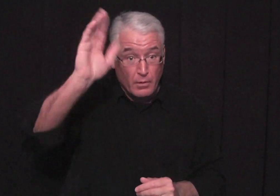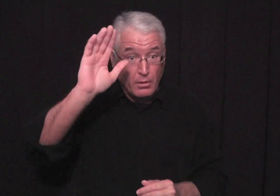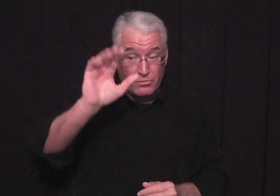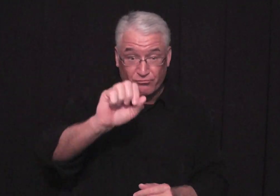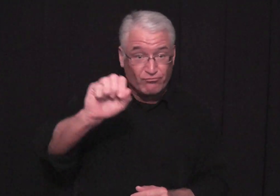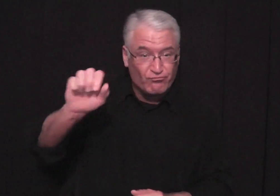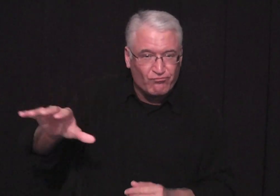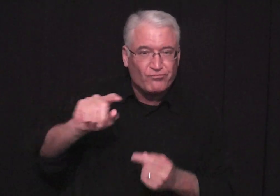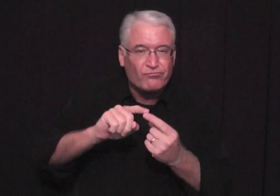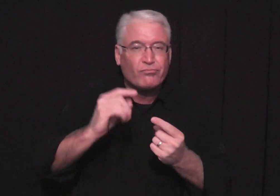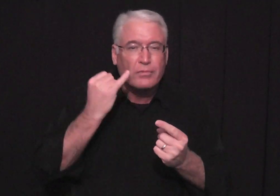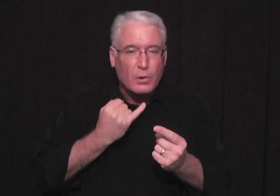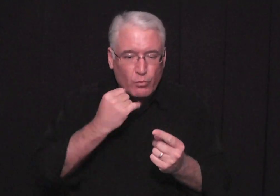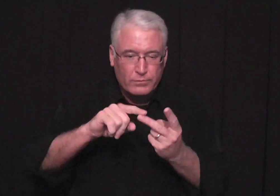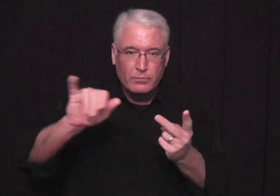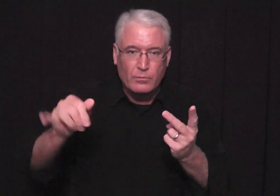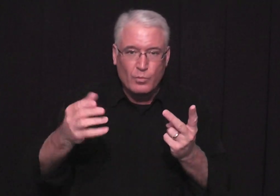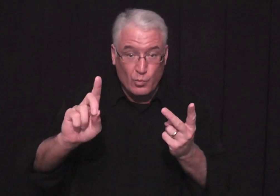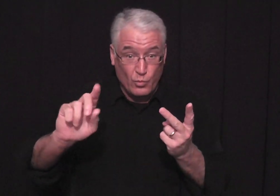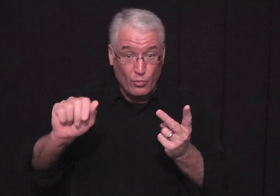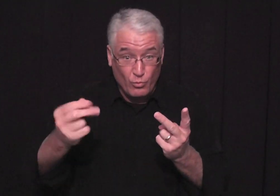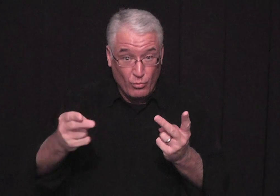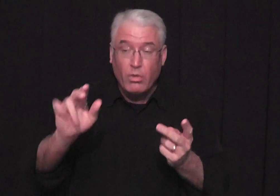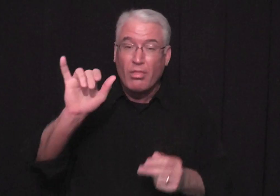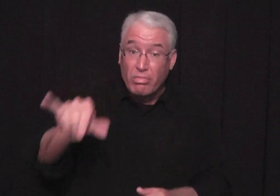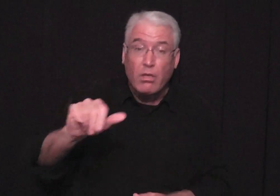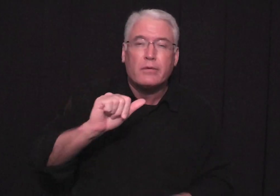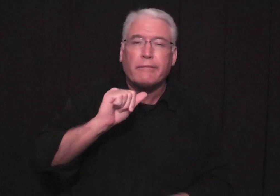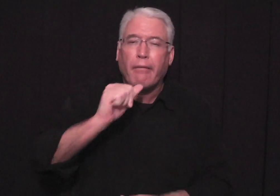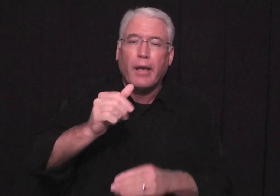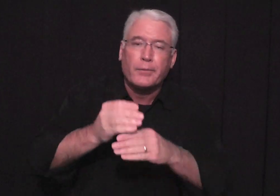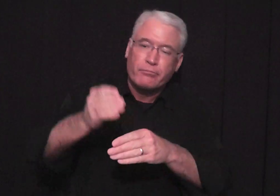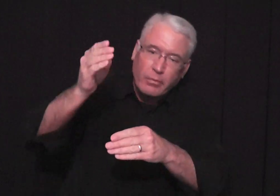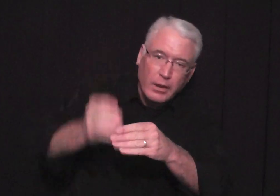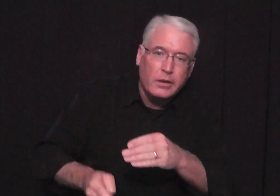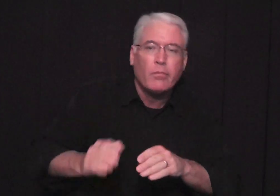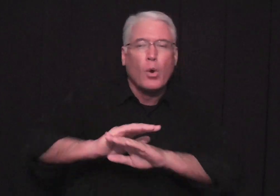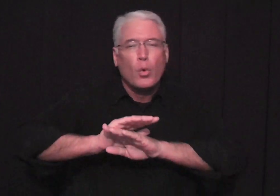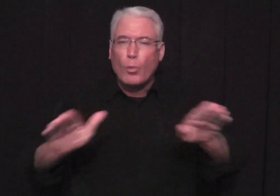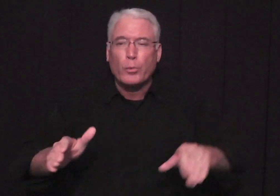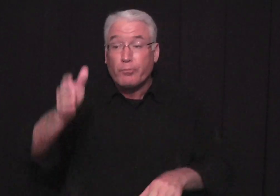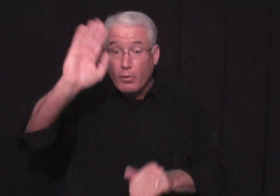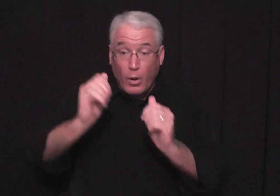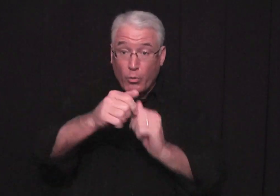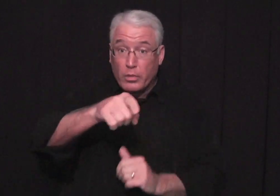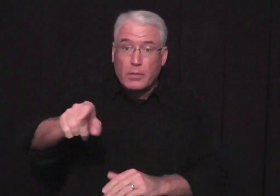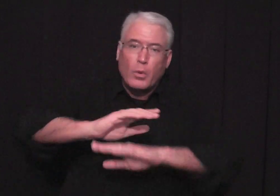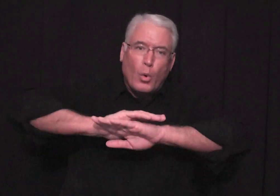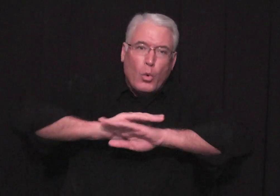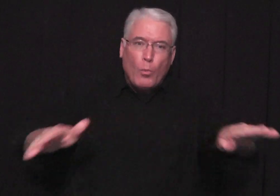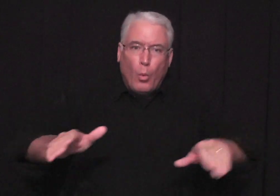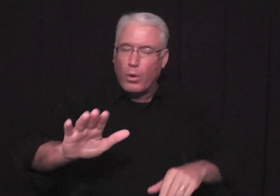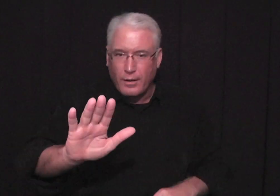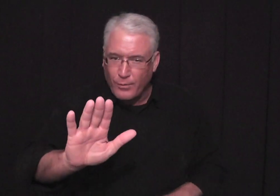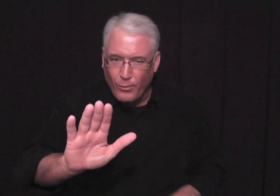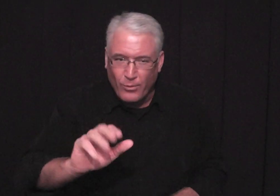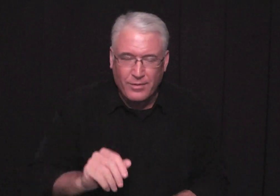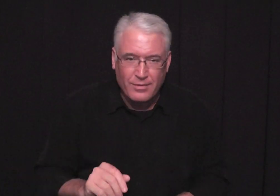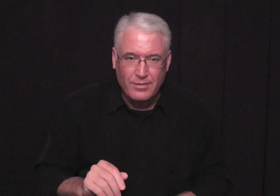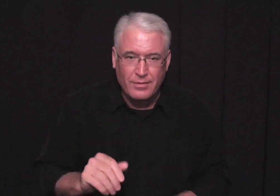studying about this and we learned that they went through the exile and that's we're talking about israel and judah and that was not the end of god's people